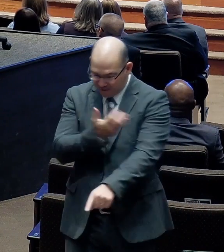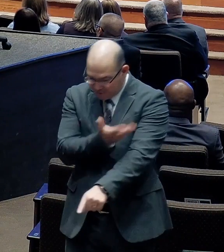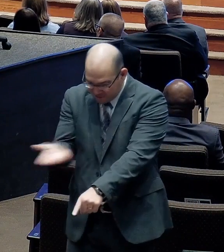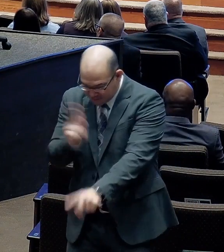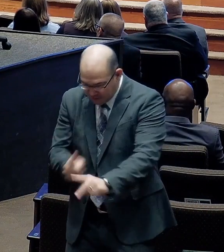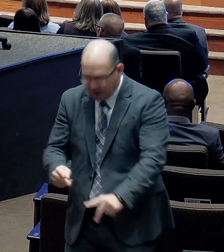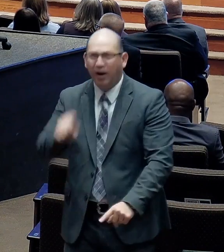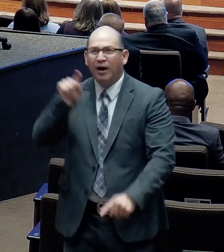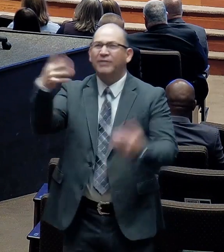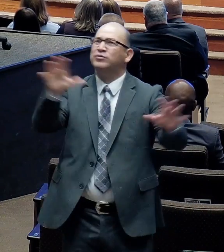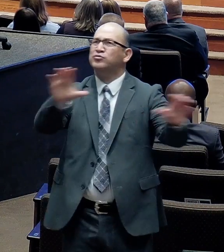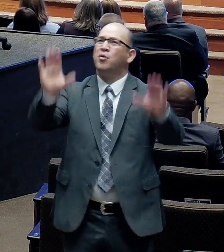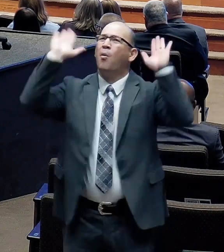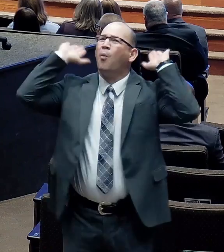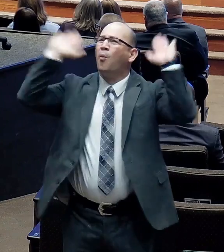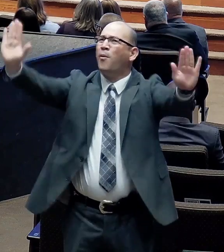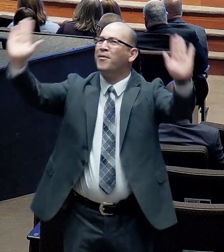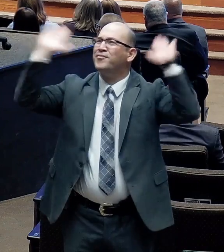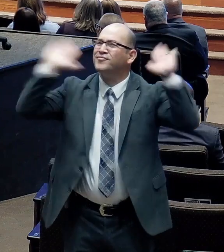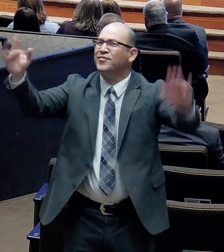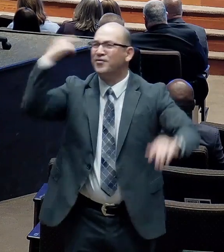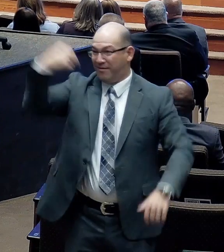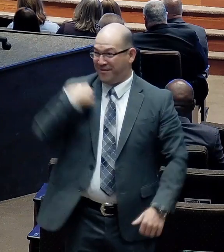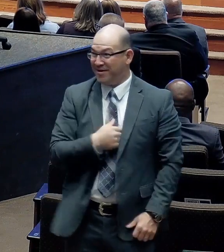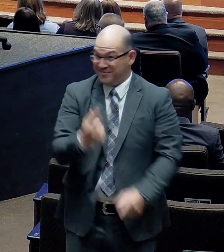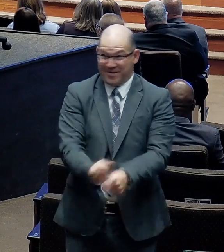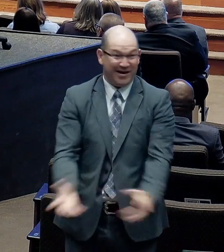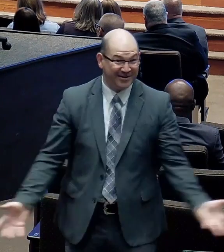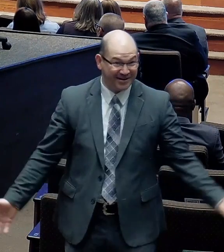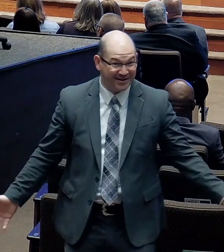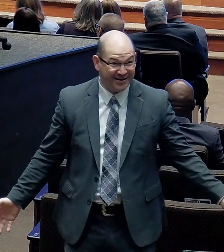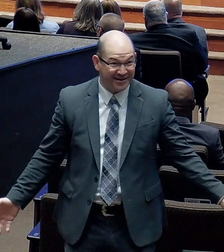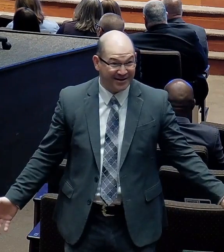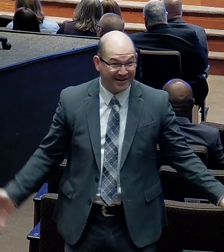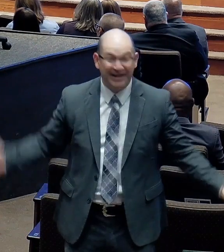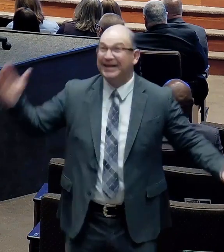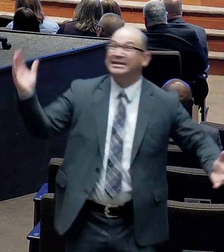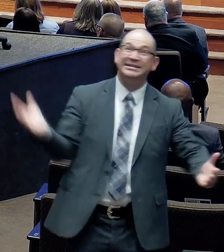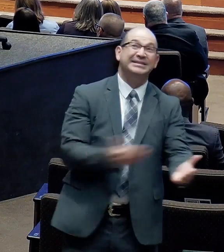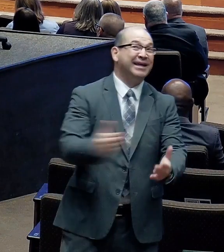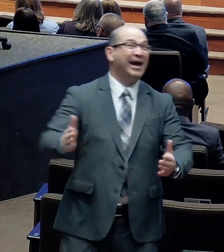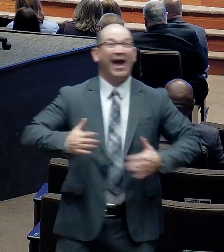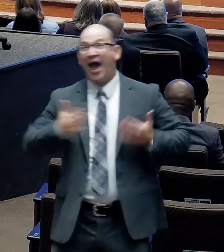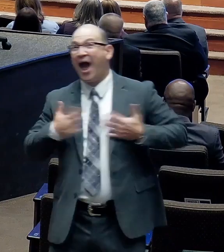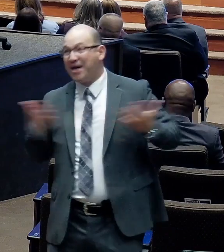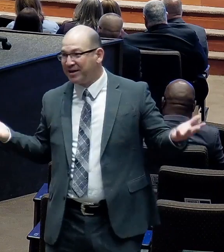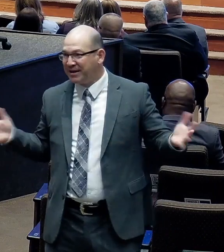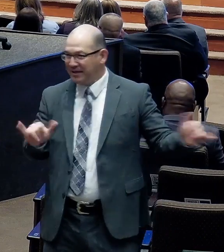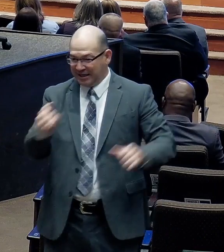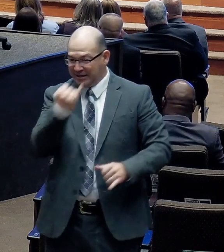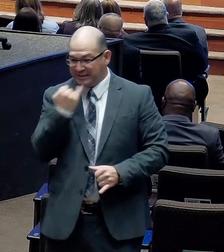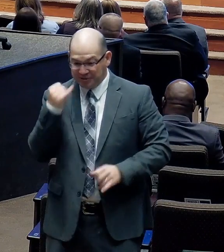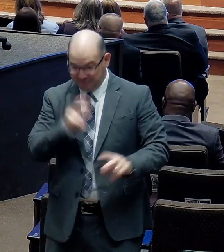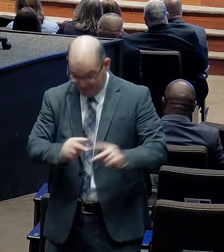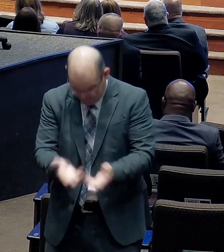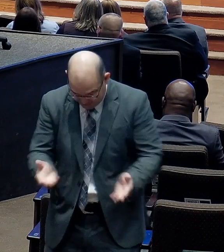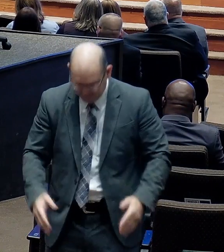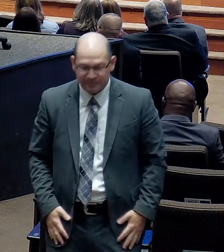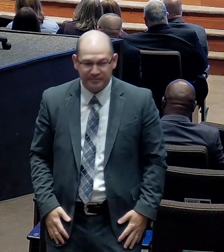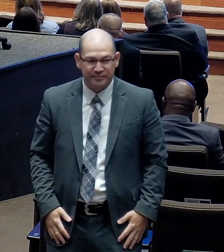great things for us. They're singing and laughing. I believe for a long, long time That